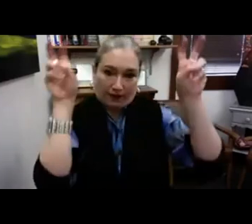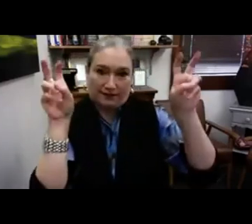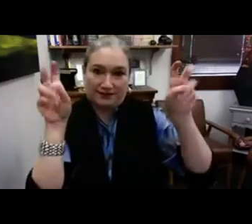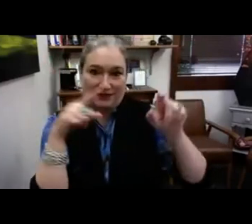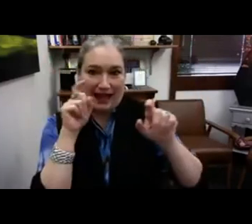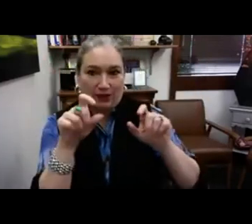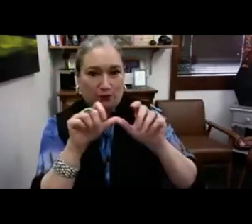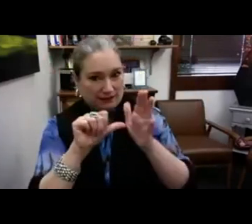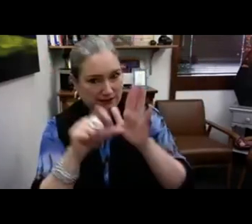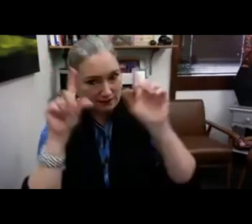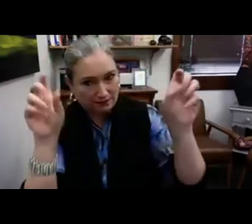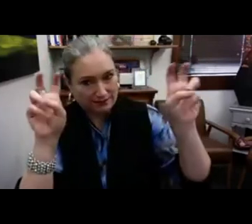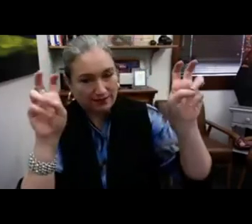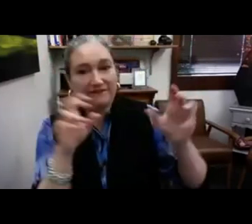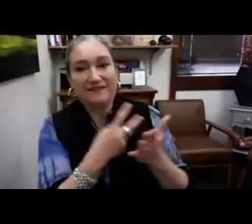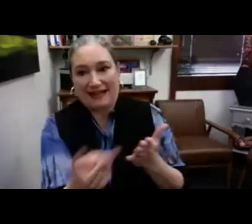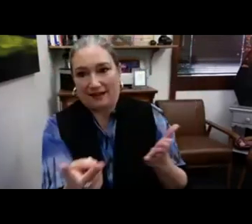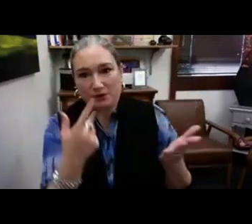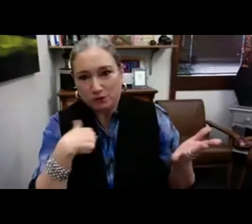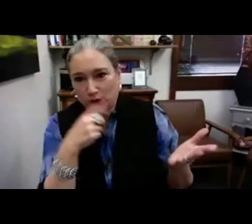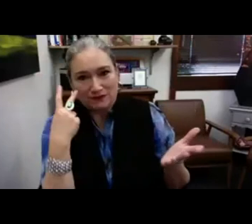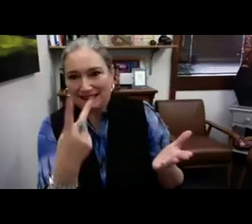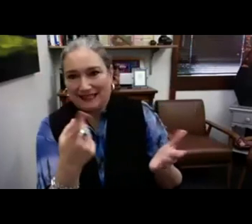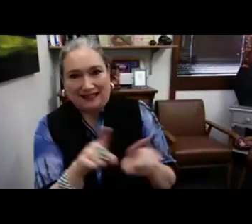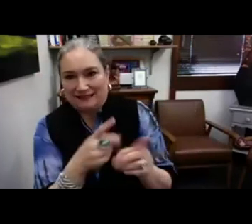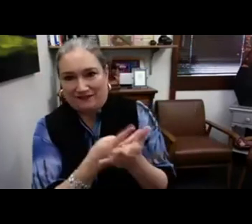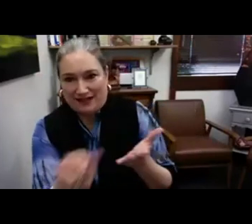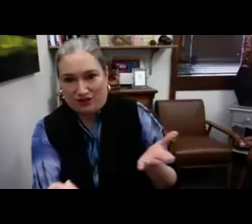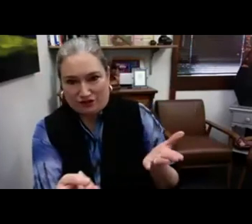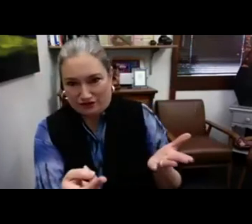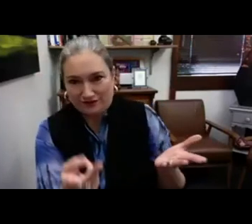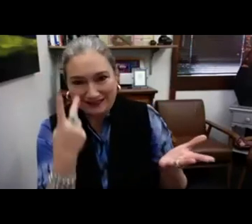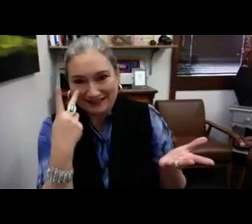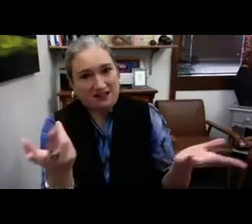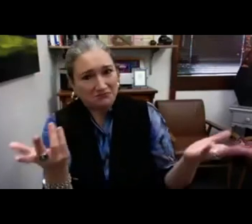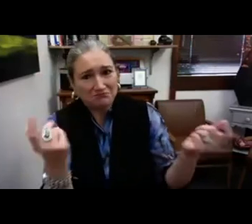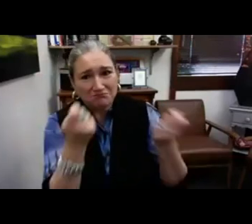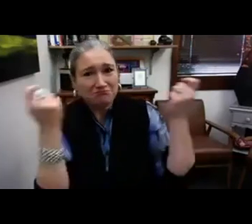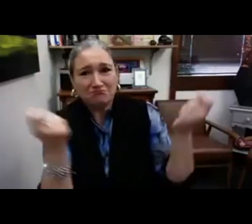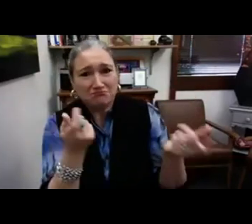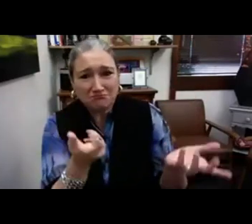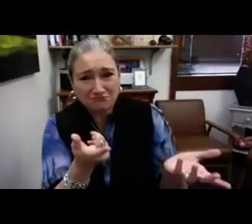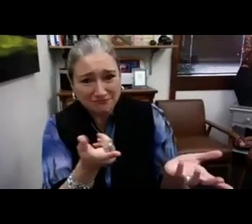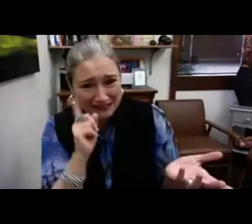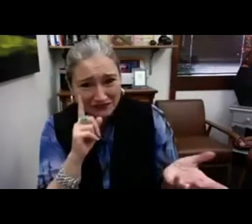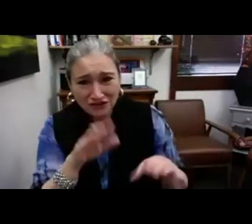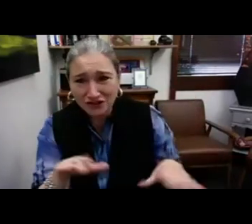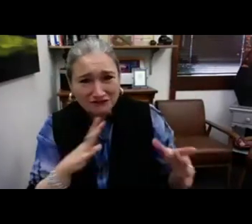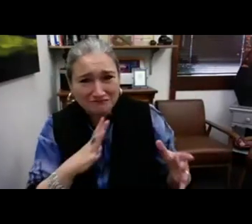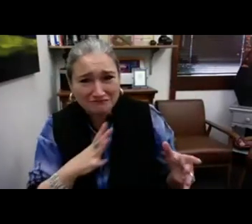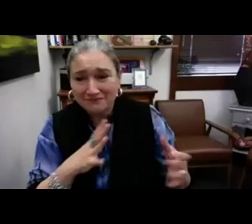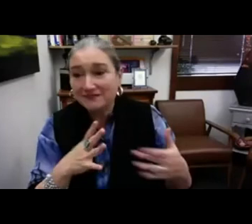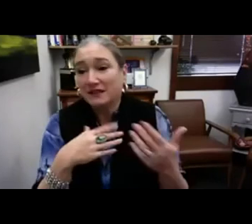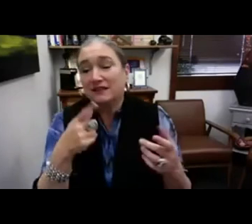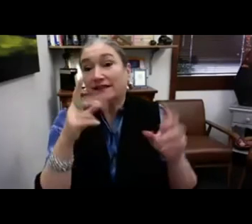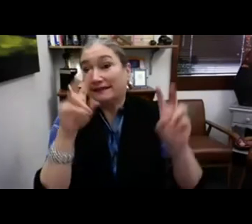Um, when a child quote unquote emphasize in quotes fails, which we don't consider that a failure. We consider that